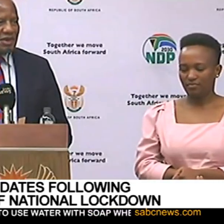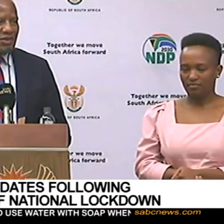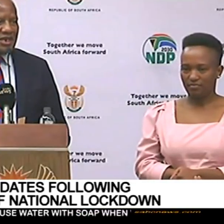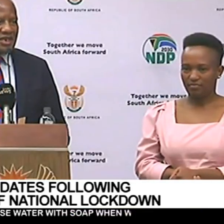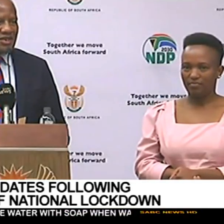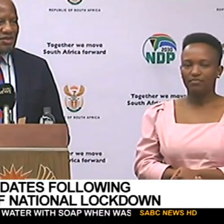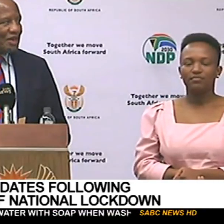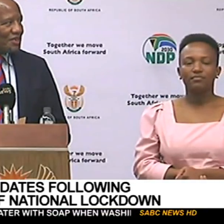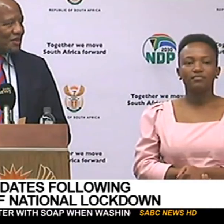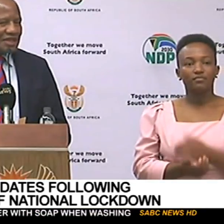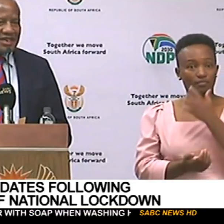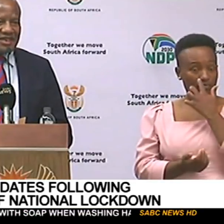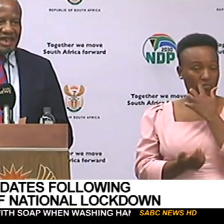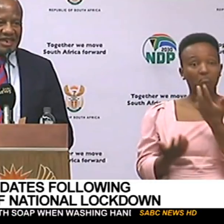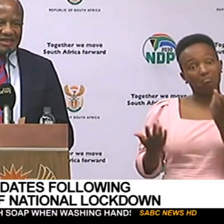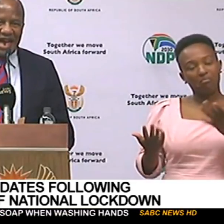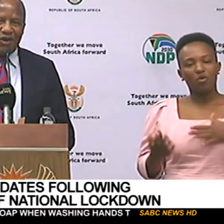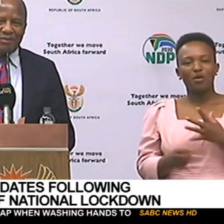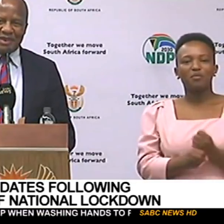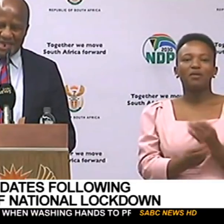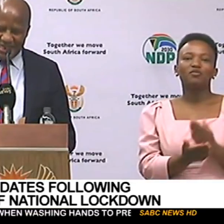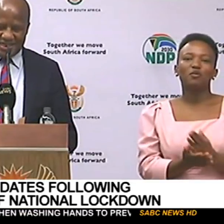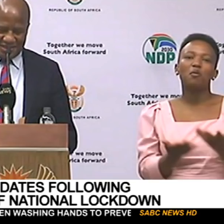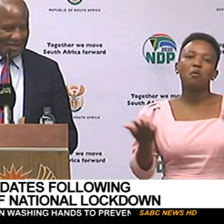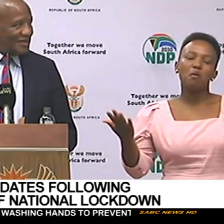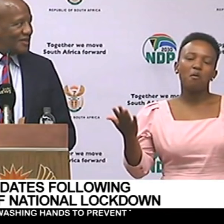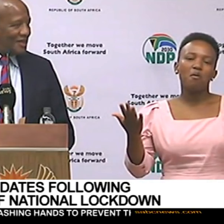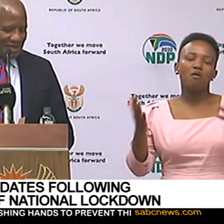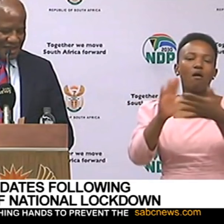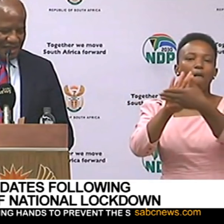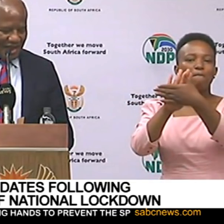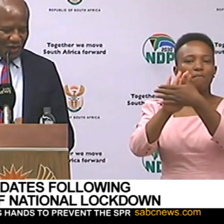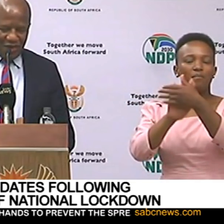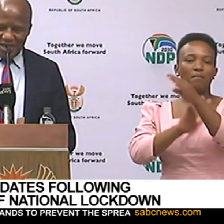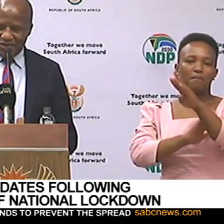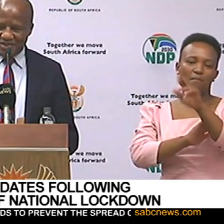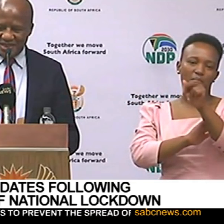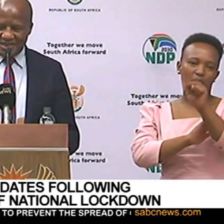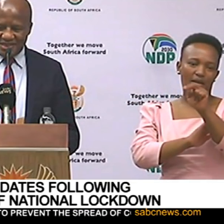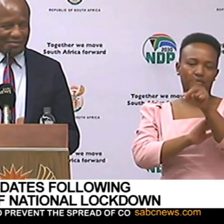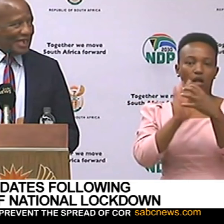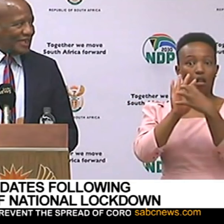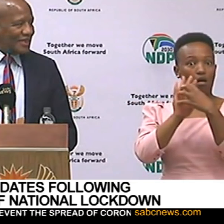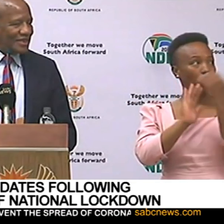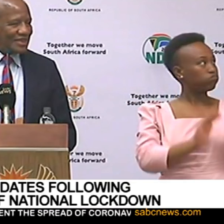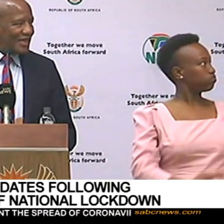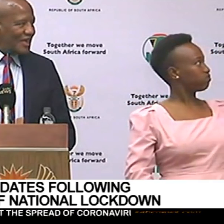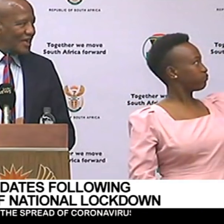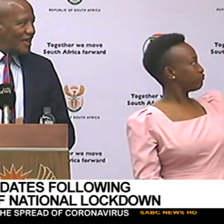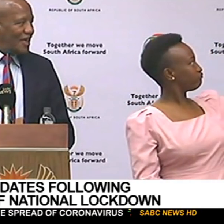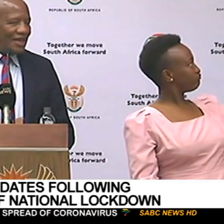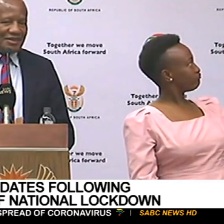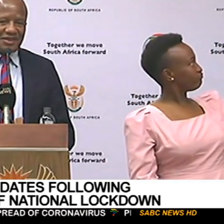We wanted to ensure that there is our branding. Now we want to see this branding,